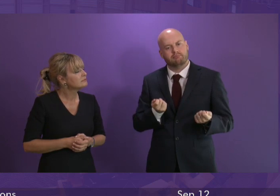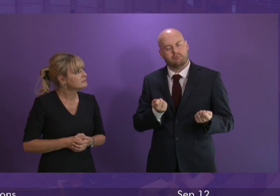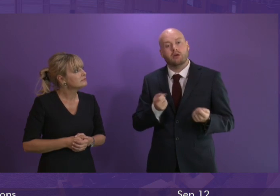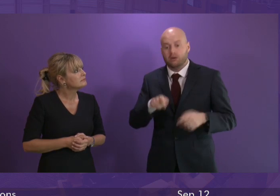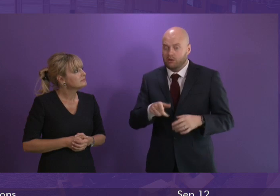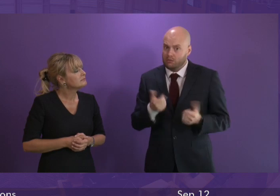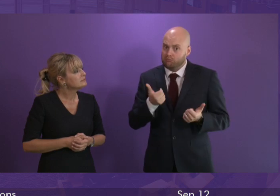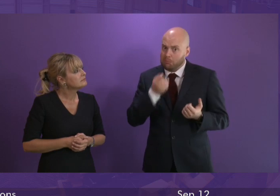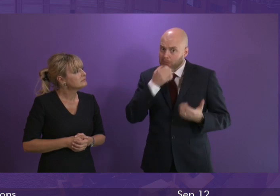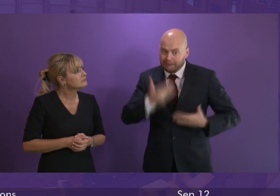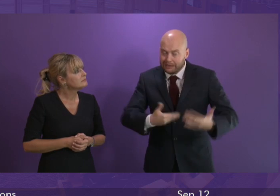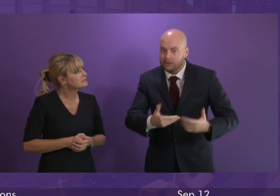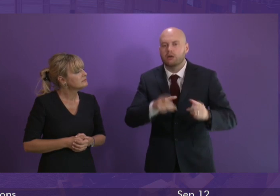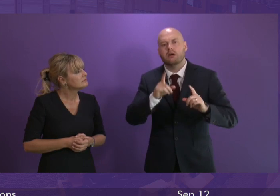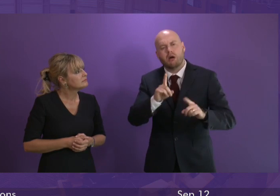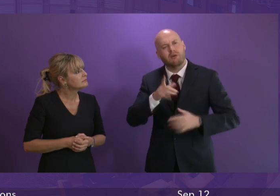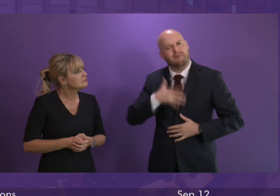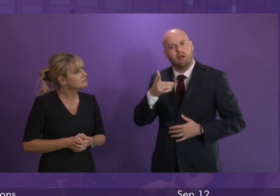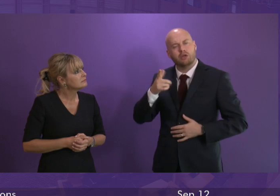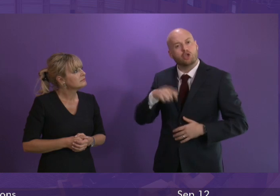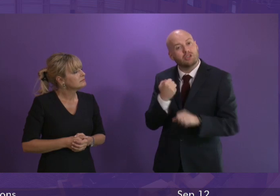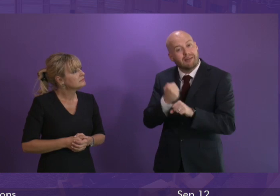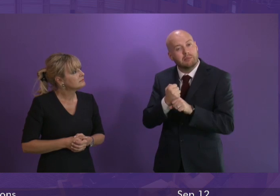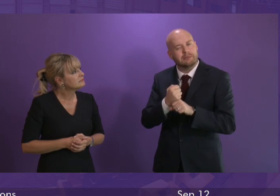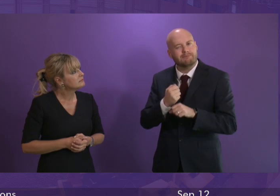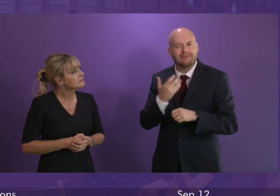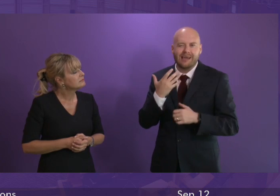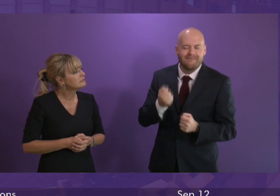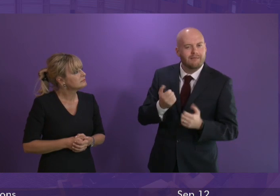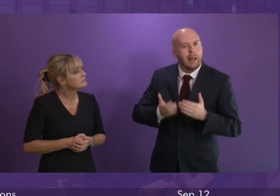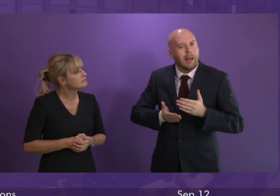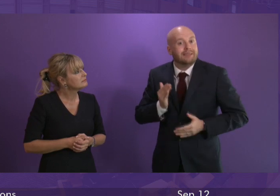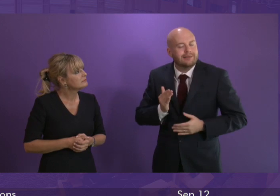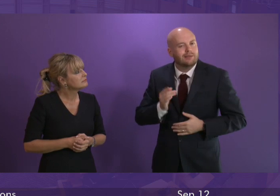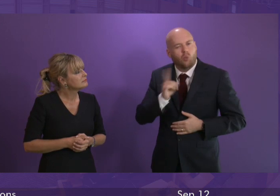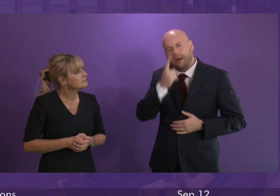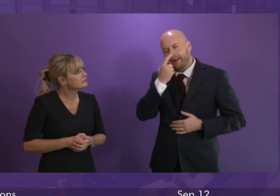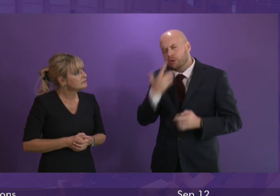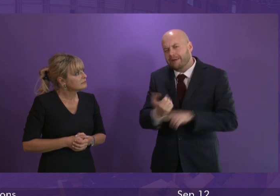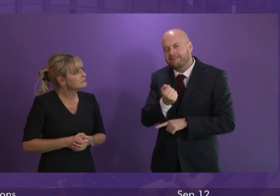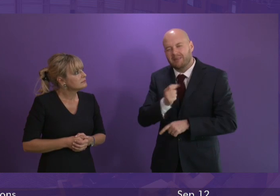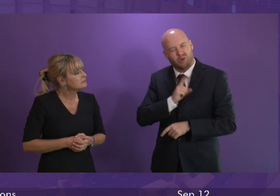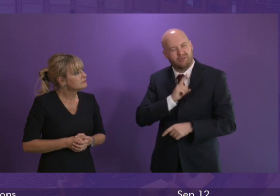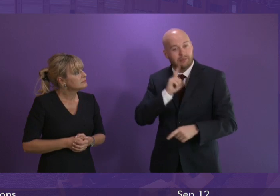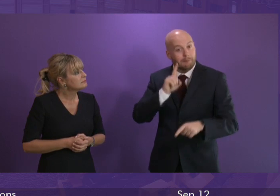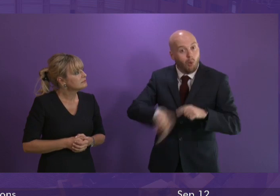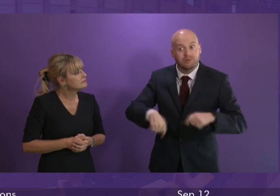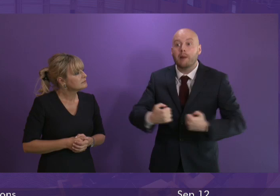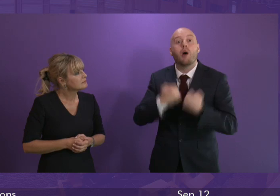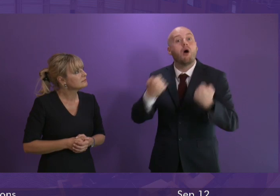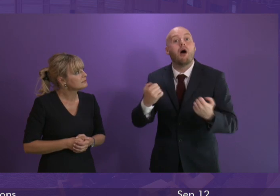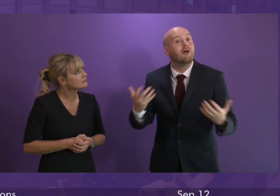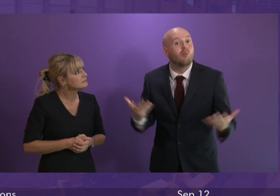think the Scottish government will always be limited in what it can achieve when the majority of powers are still held in the hands